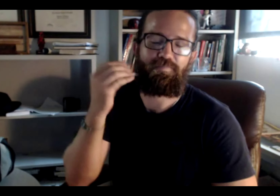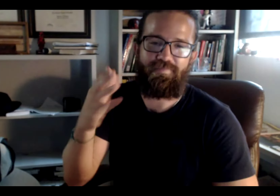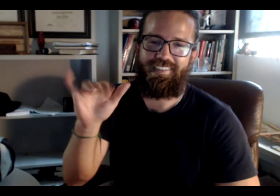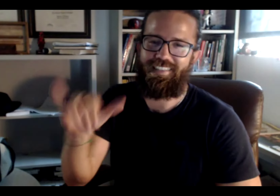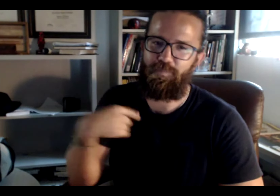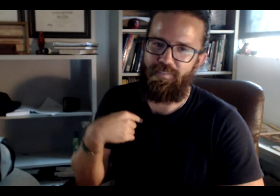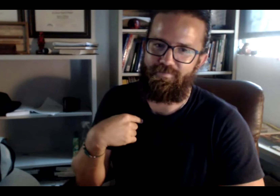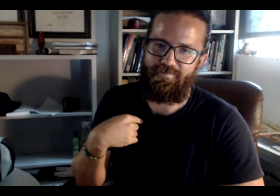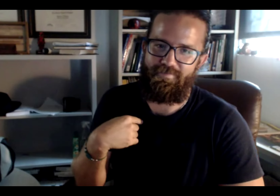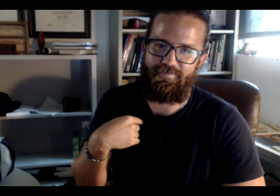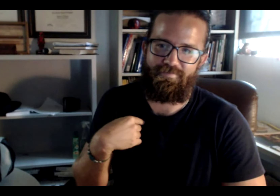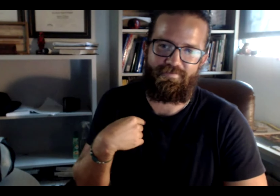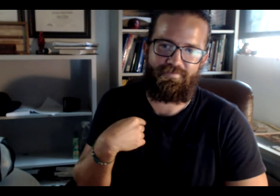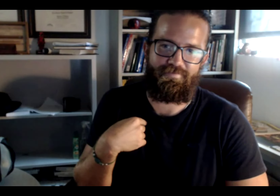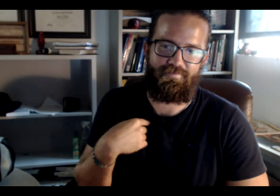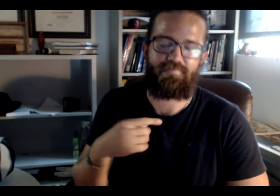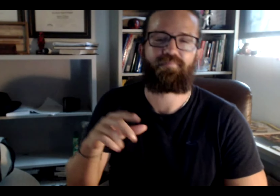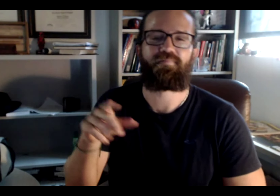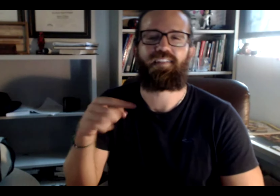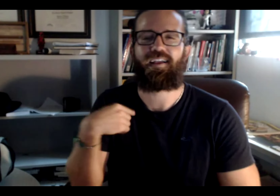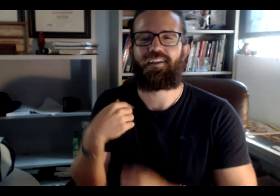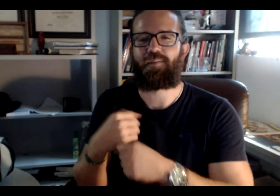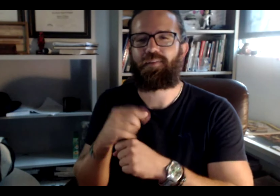I'm sure you're thinking, who is that guy? Well, that's me.